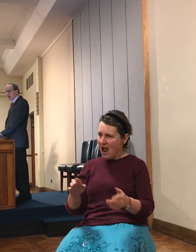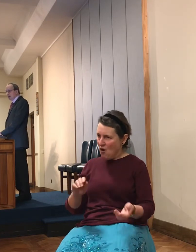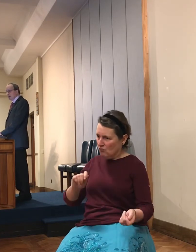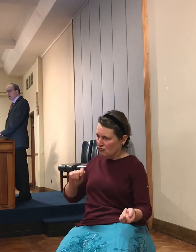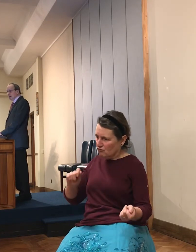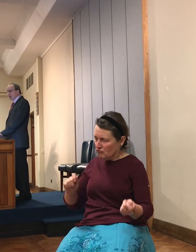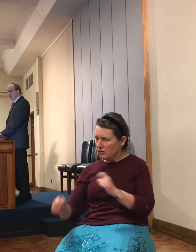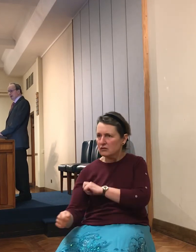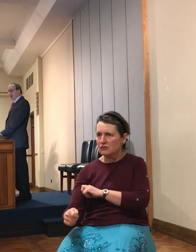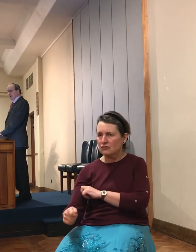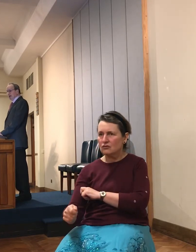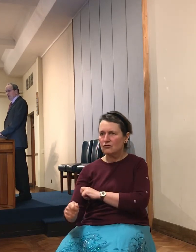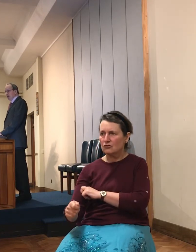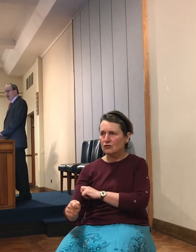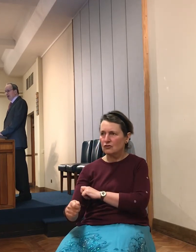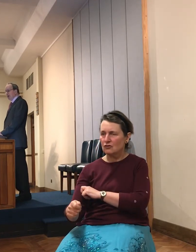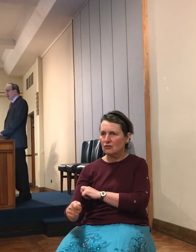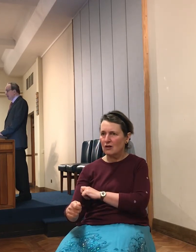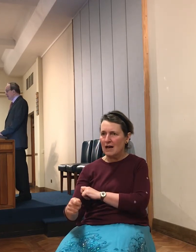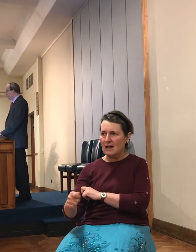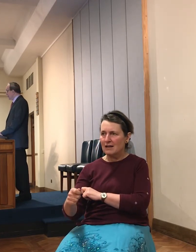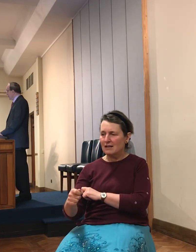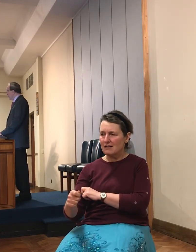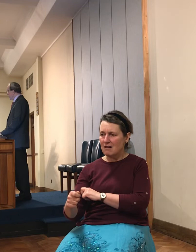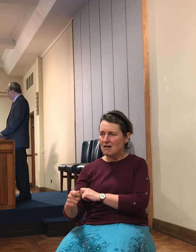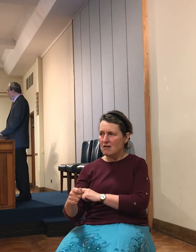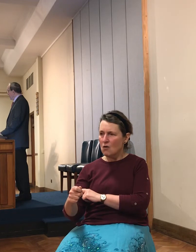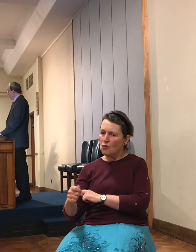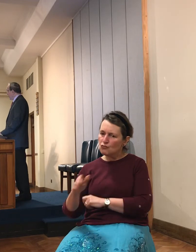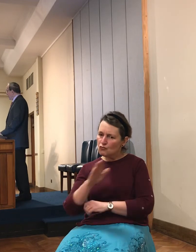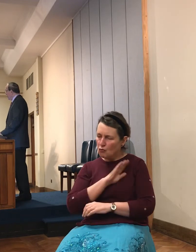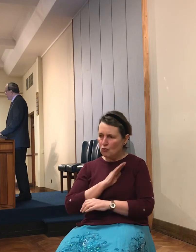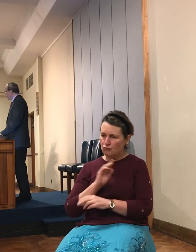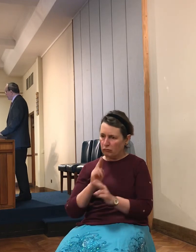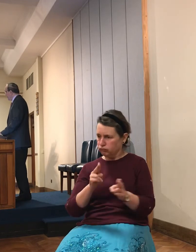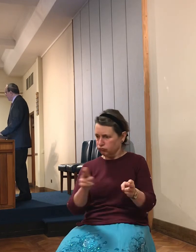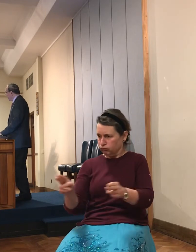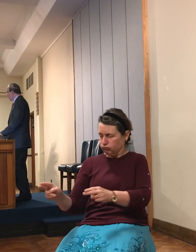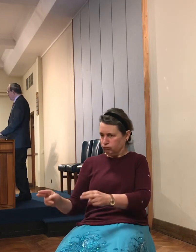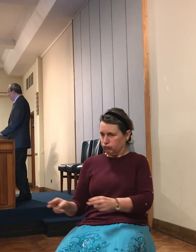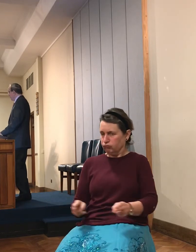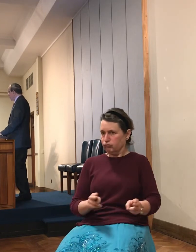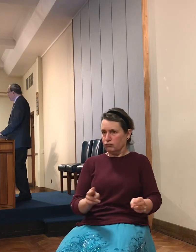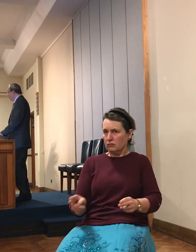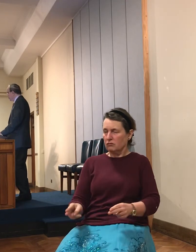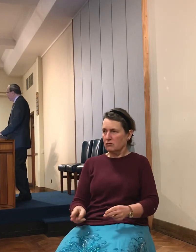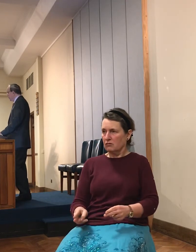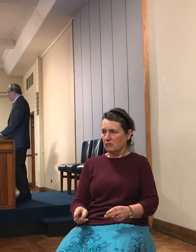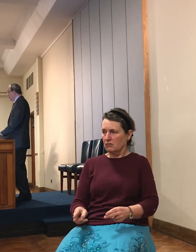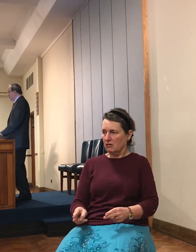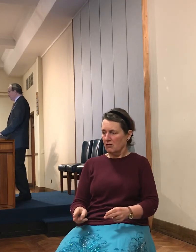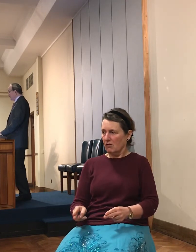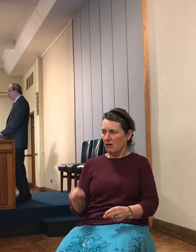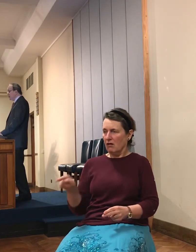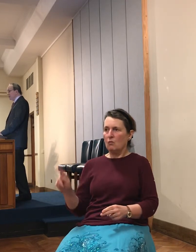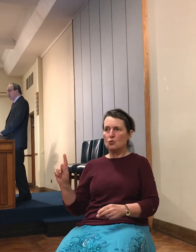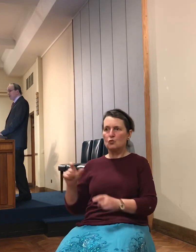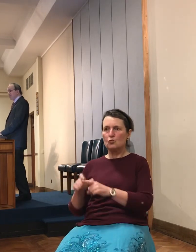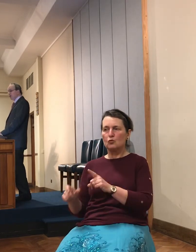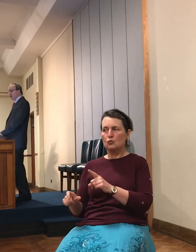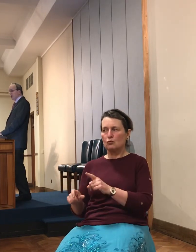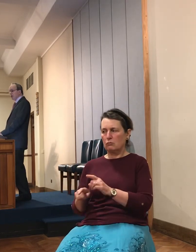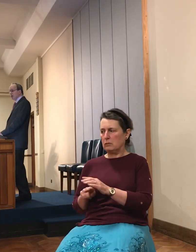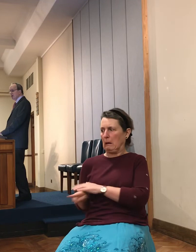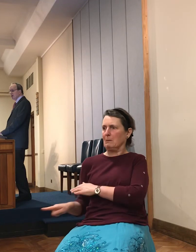other, the kings have lost their armies, they've managed as kings are apt to do, to escape